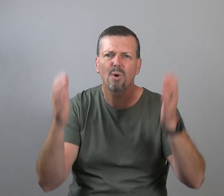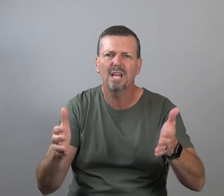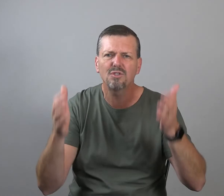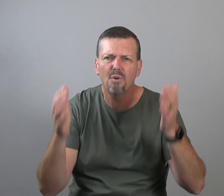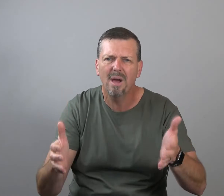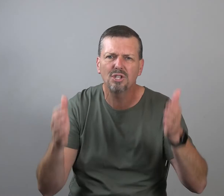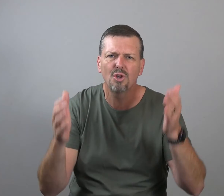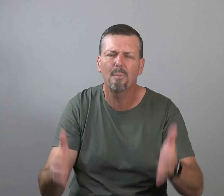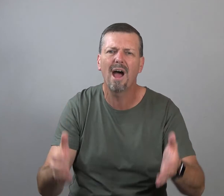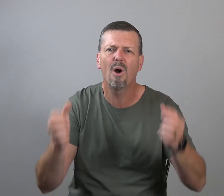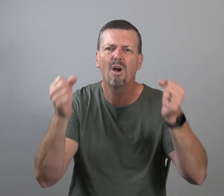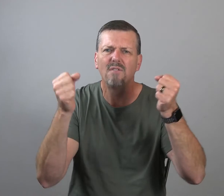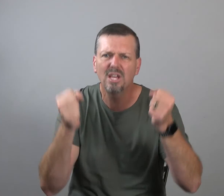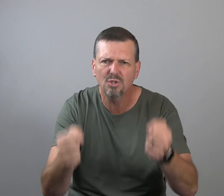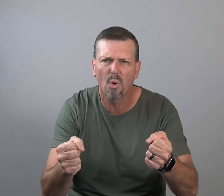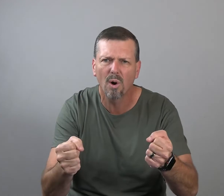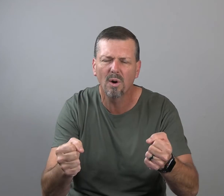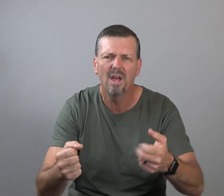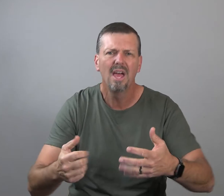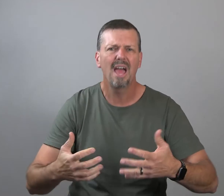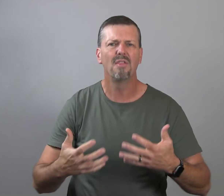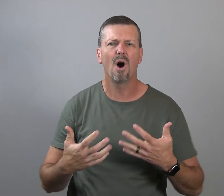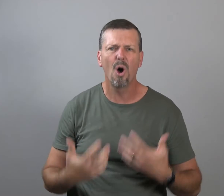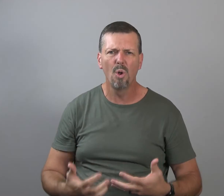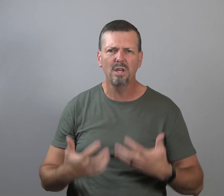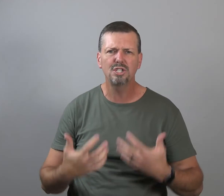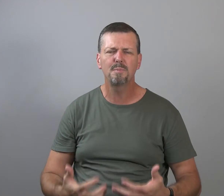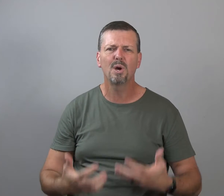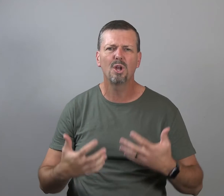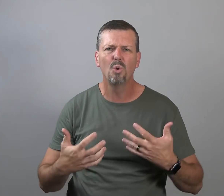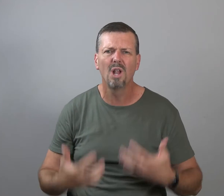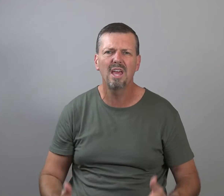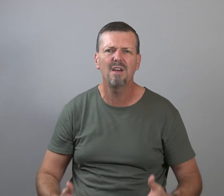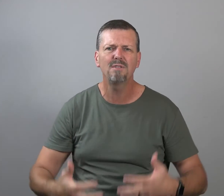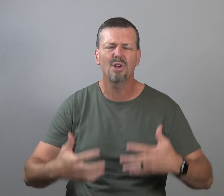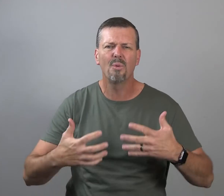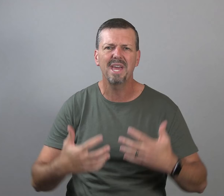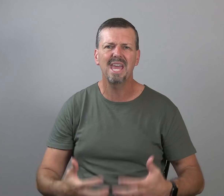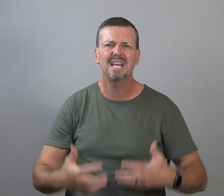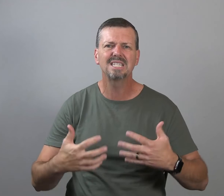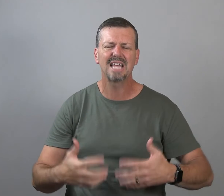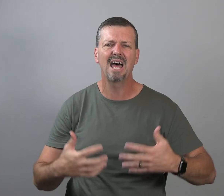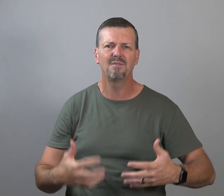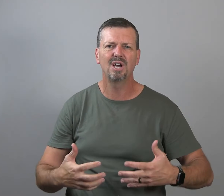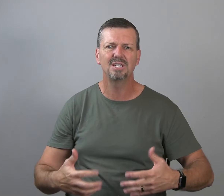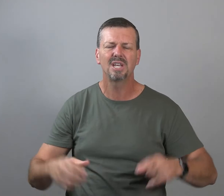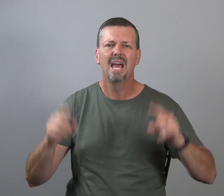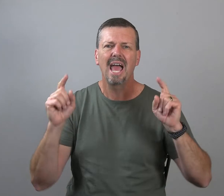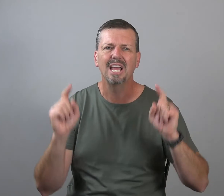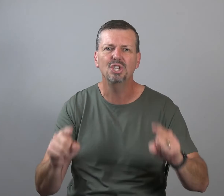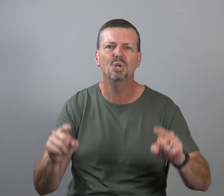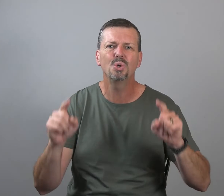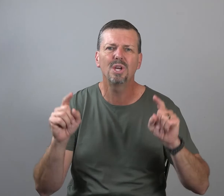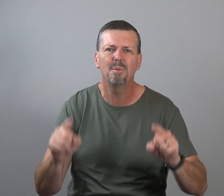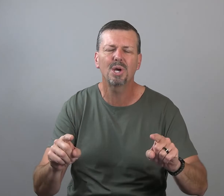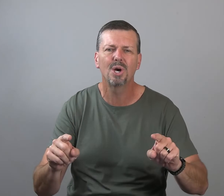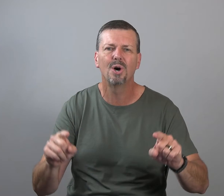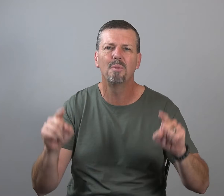transformational power of His Word and the Holy Spirit who lives on the inside of us. And you can become